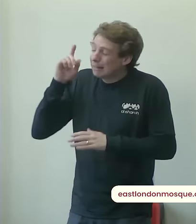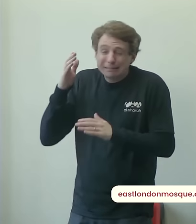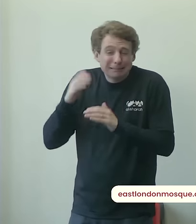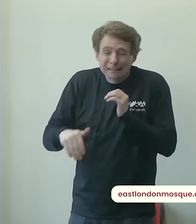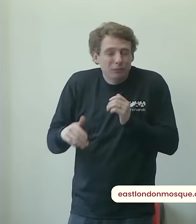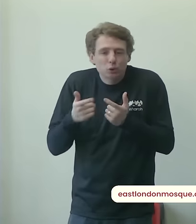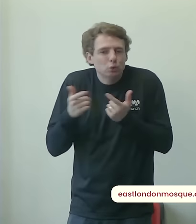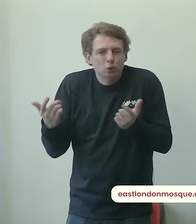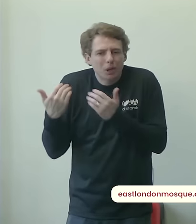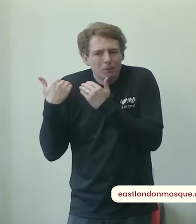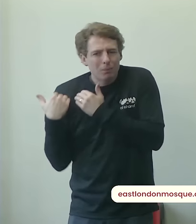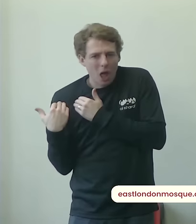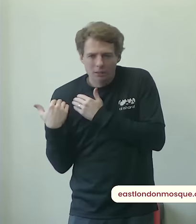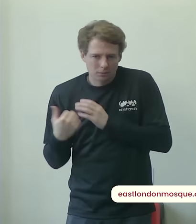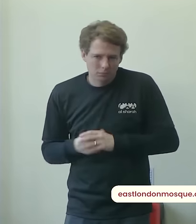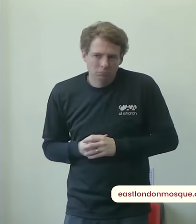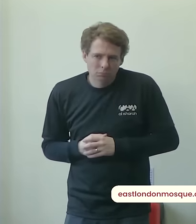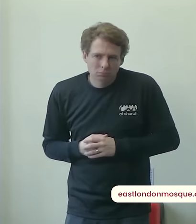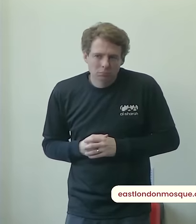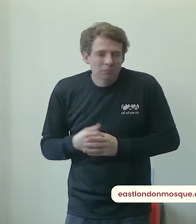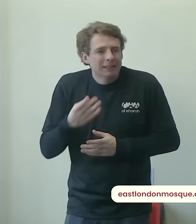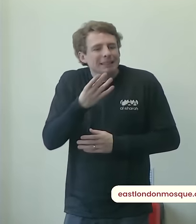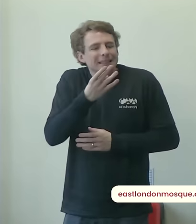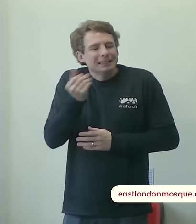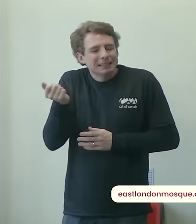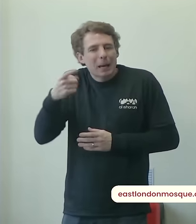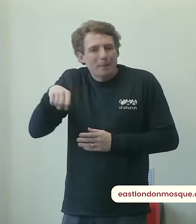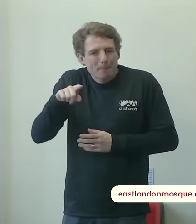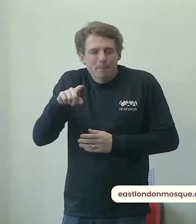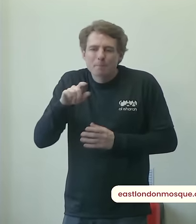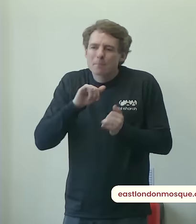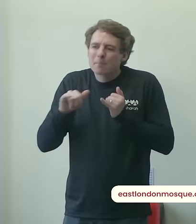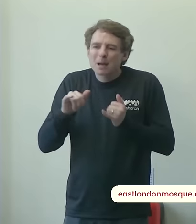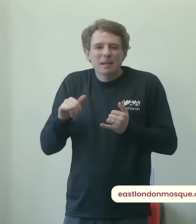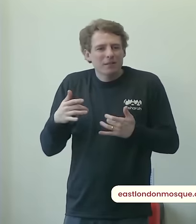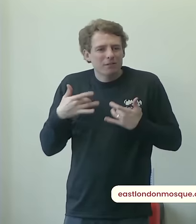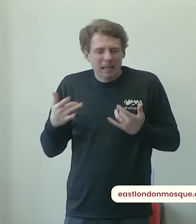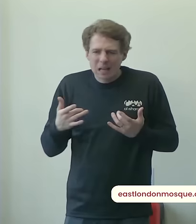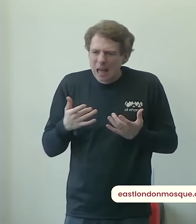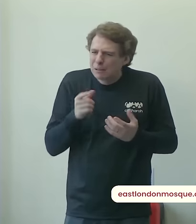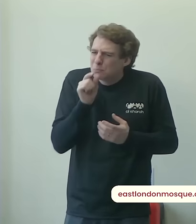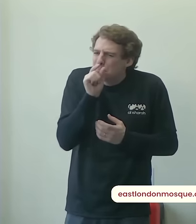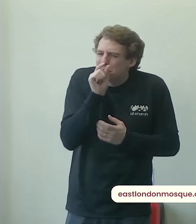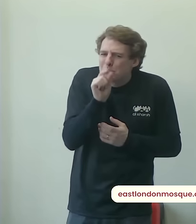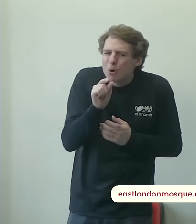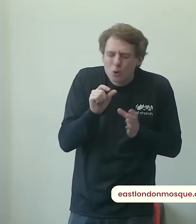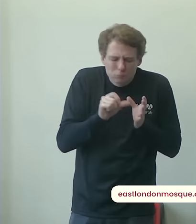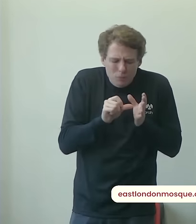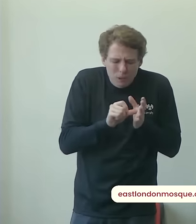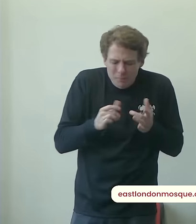people they have a pinprick on the baby finger and for them it's the end of their lives and others they've lost limbs and they are